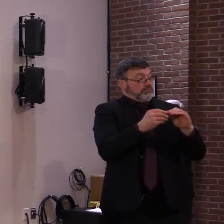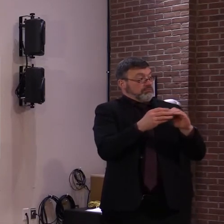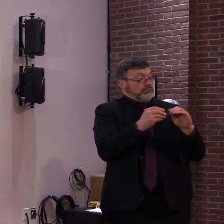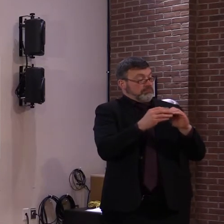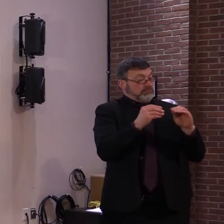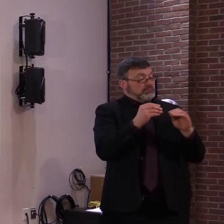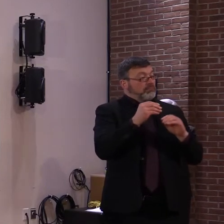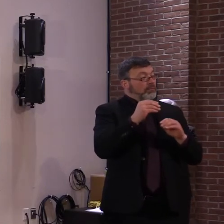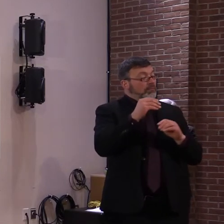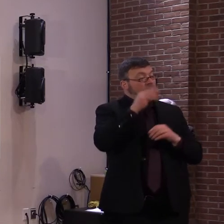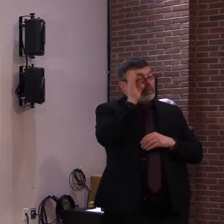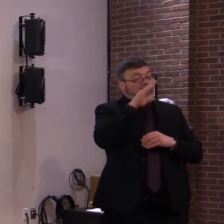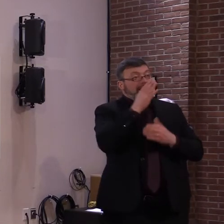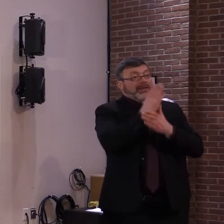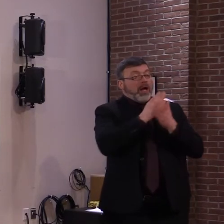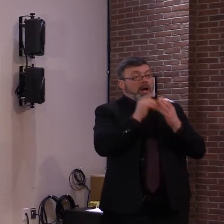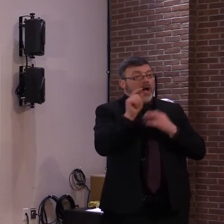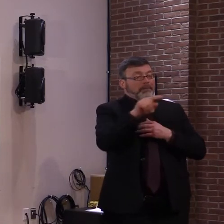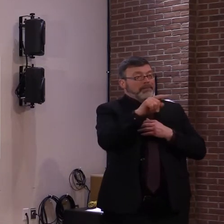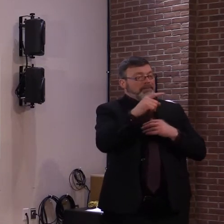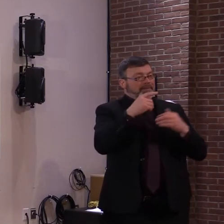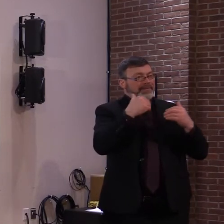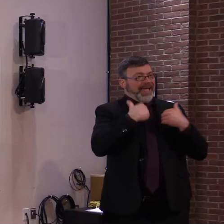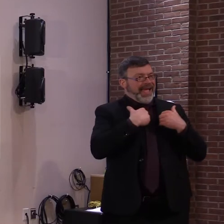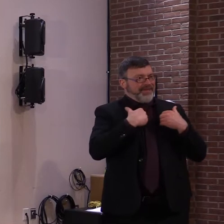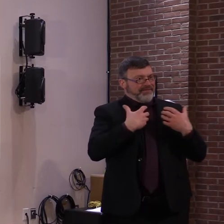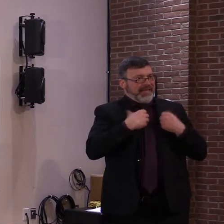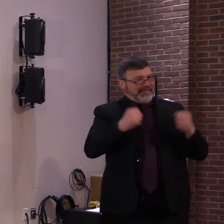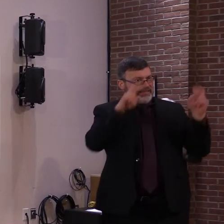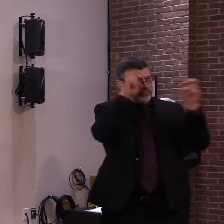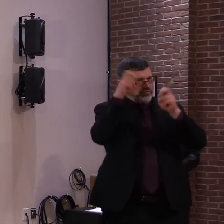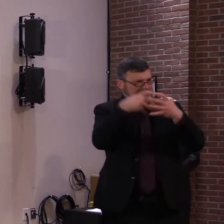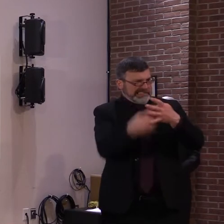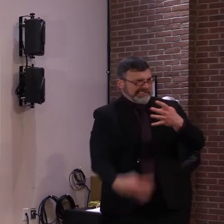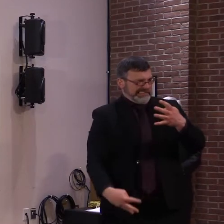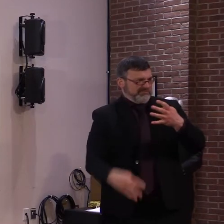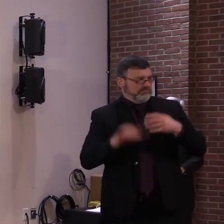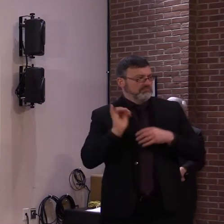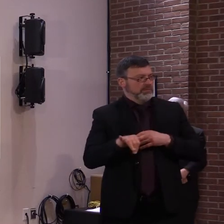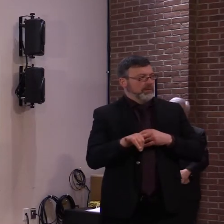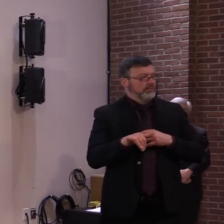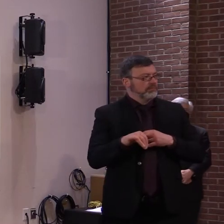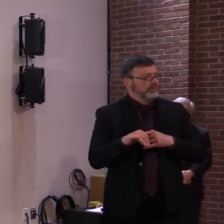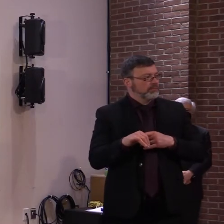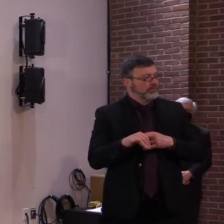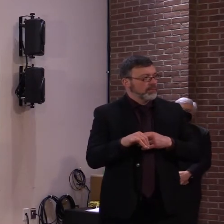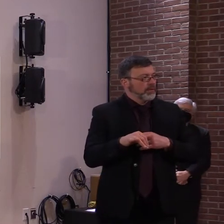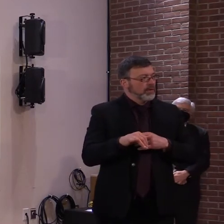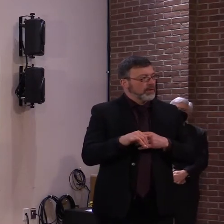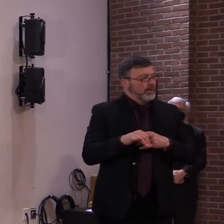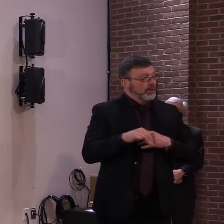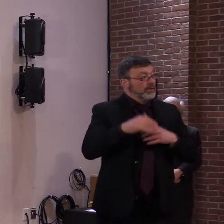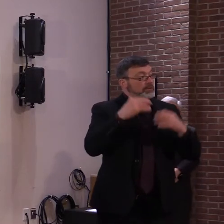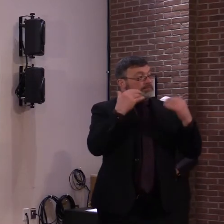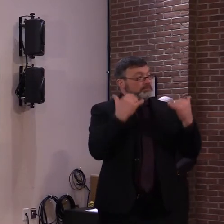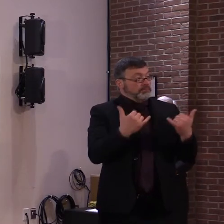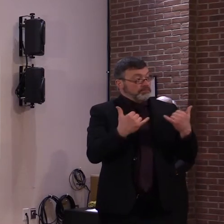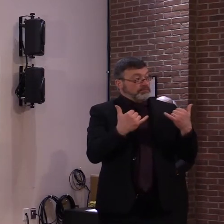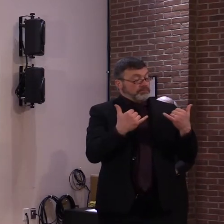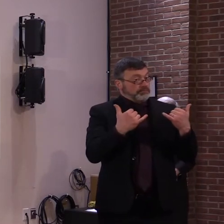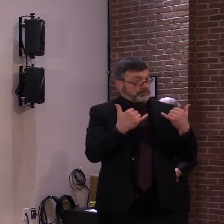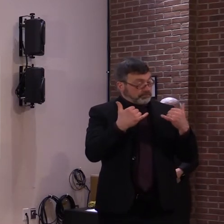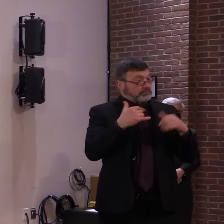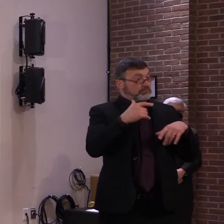our current plan, once we finish the group that's age 65 or older, people ages 18 to